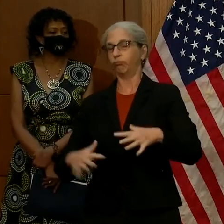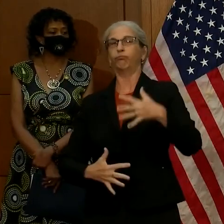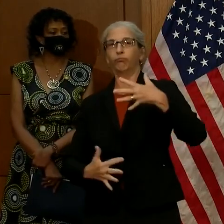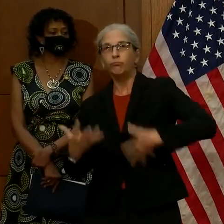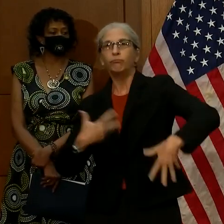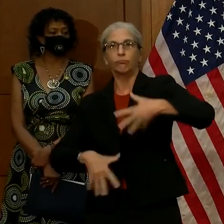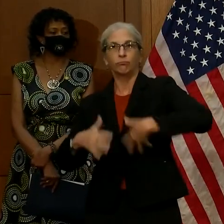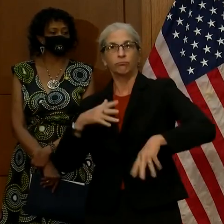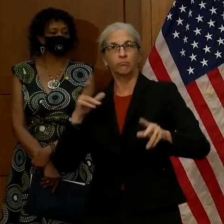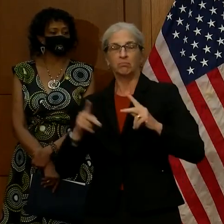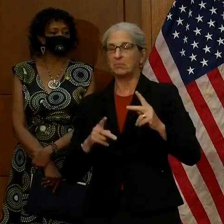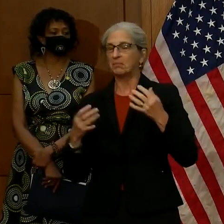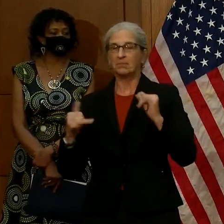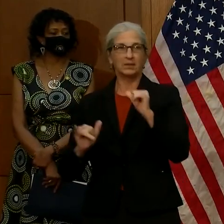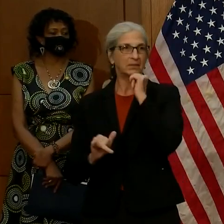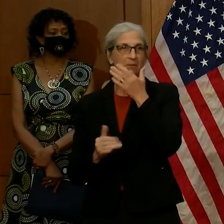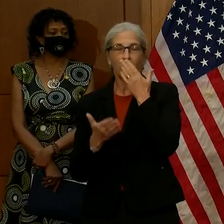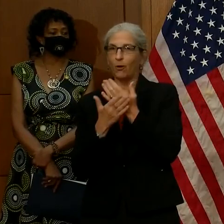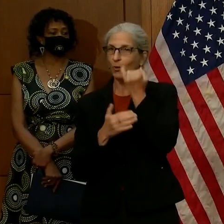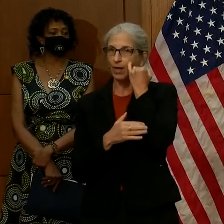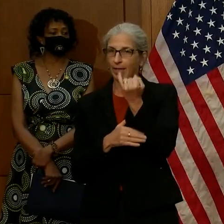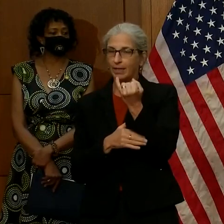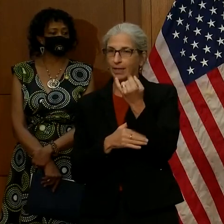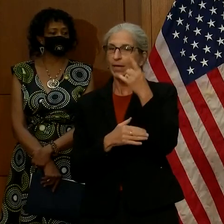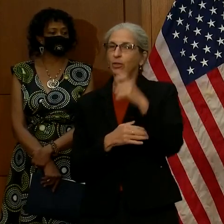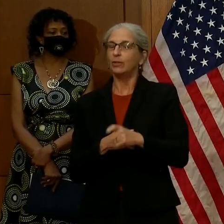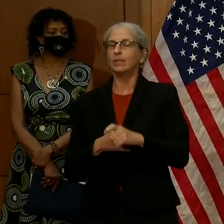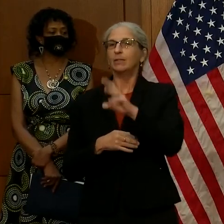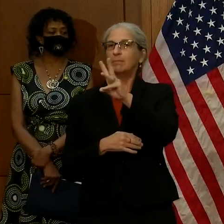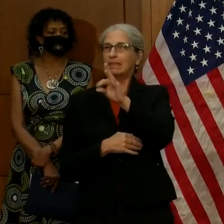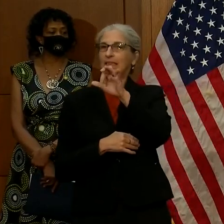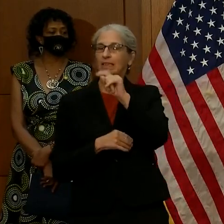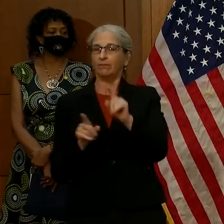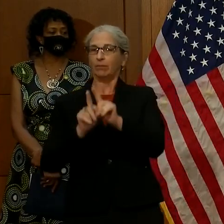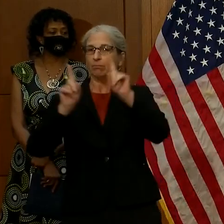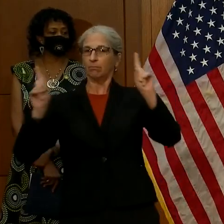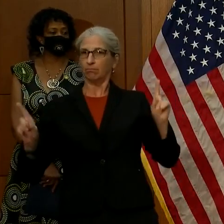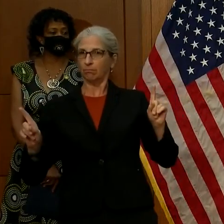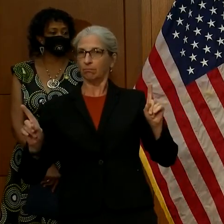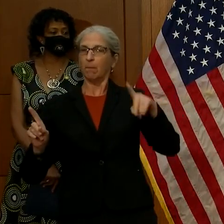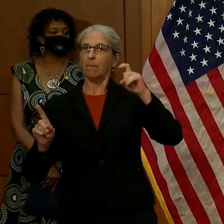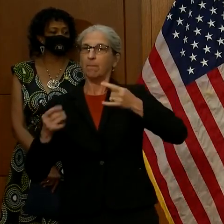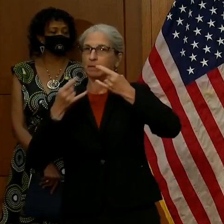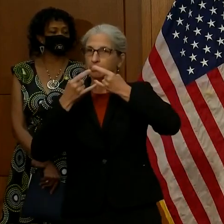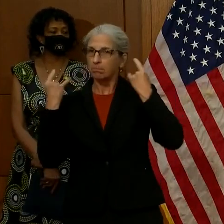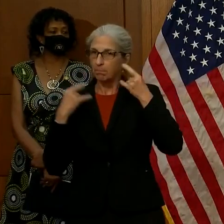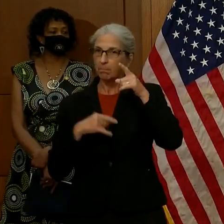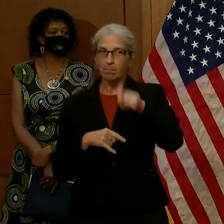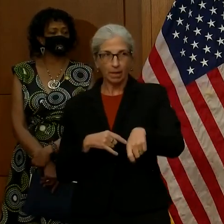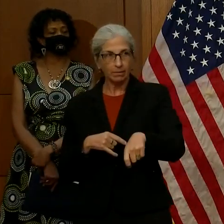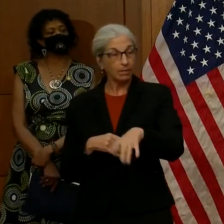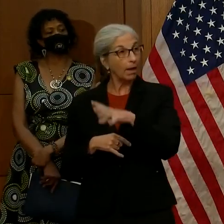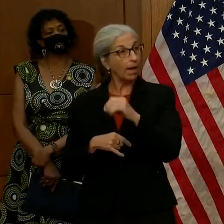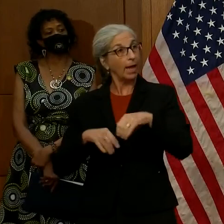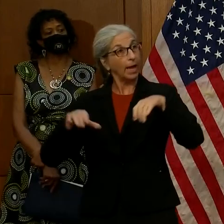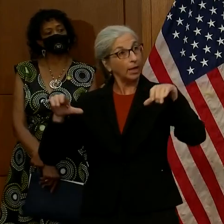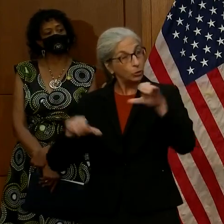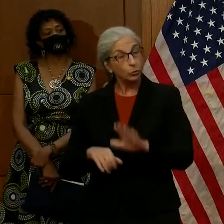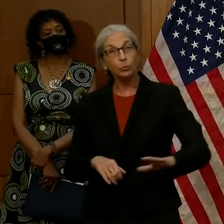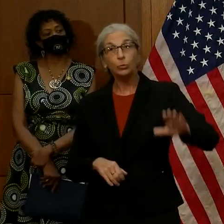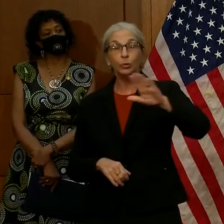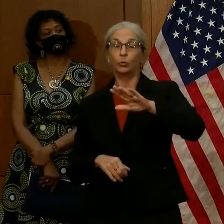good idea. Continue to stay six feet or more away from other people, wear face coverings, and do your